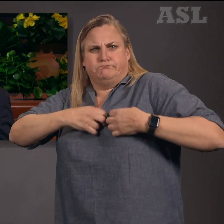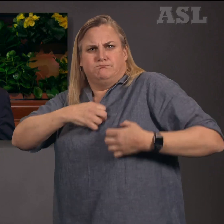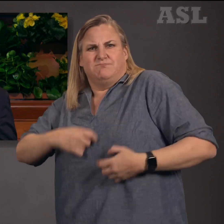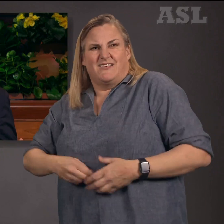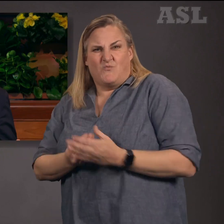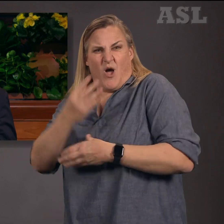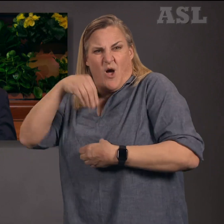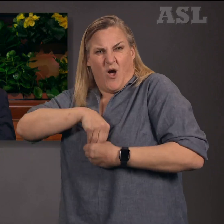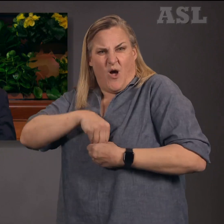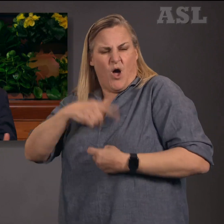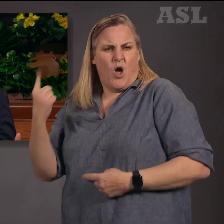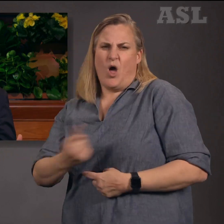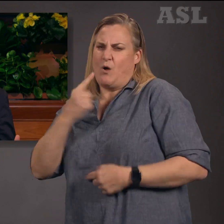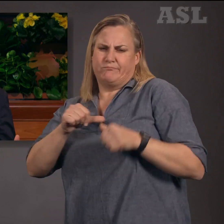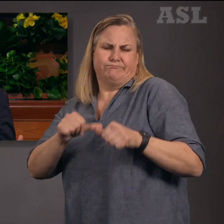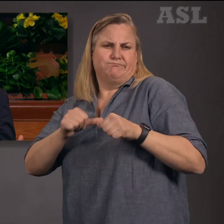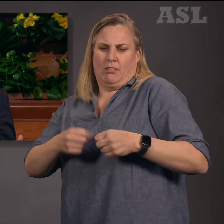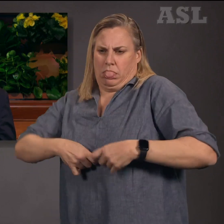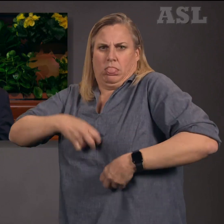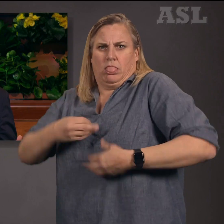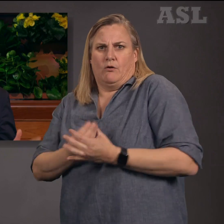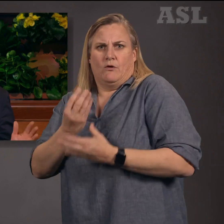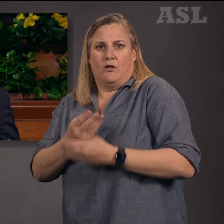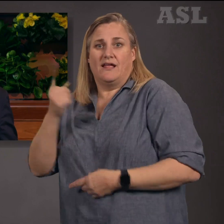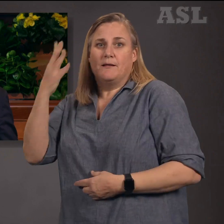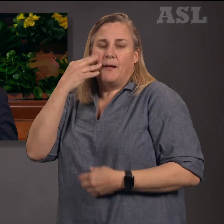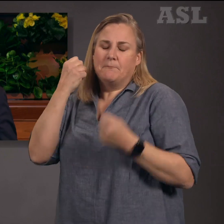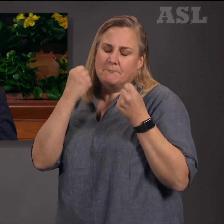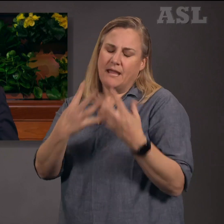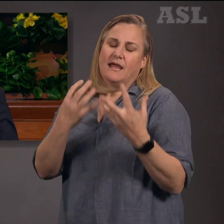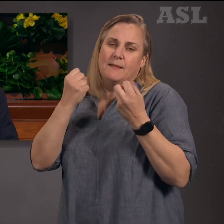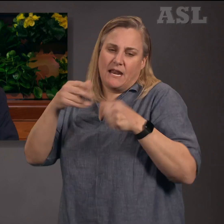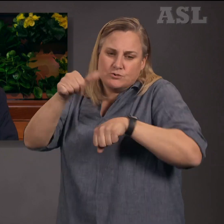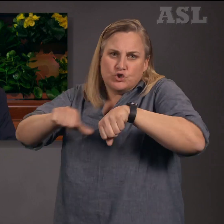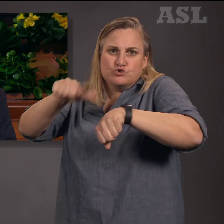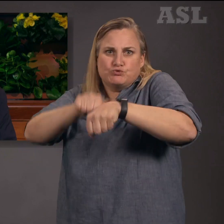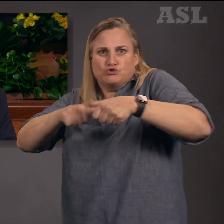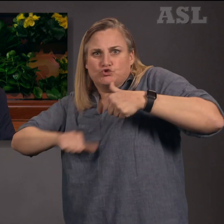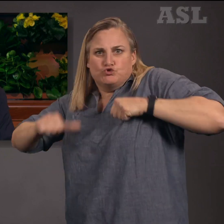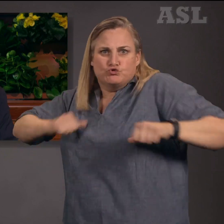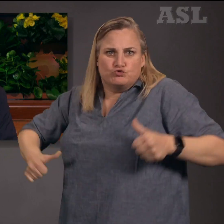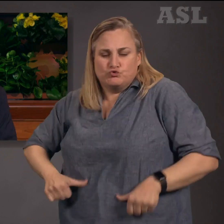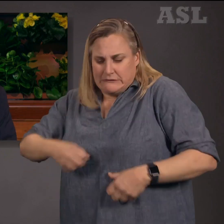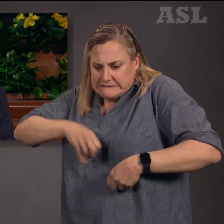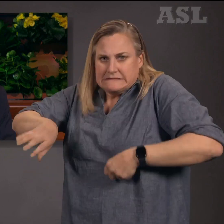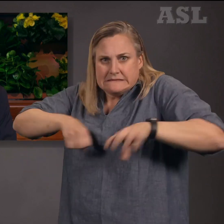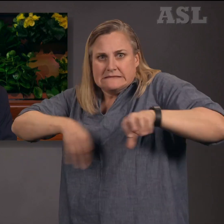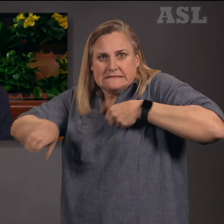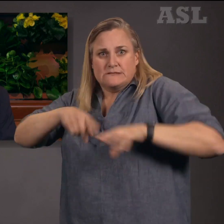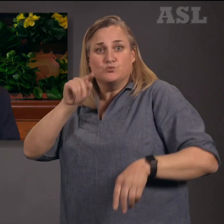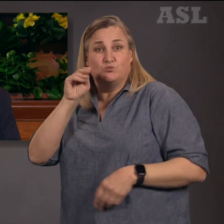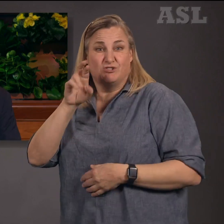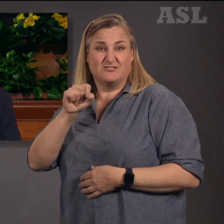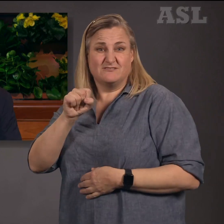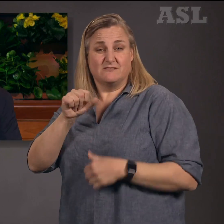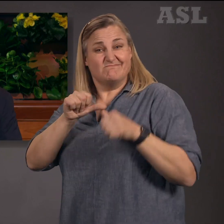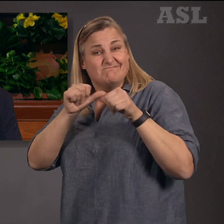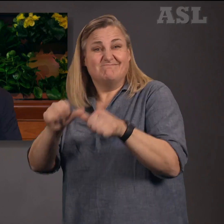surgeries to remove recurring tumors, but the disease is incurable. Several years ago, Travis was given fewer than